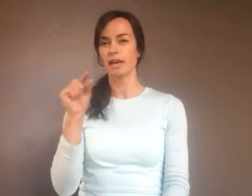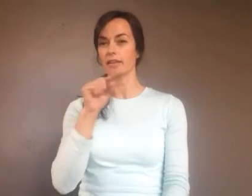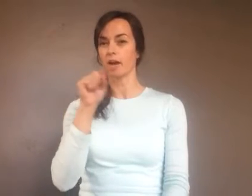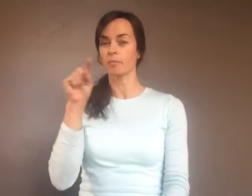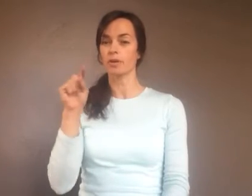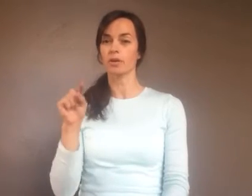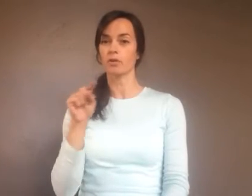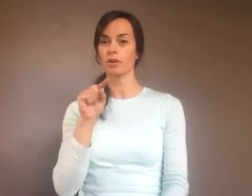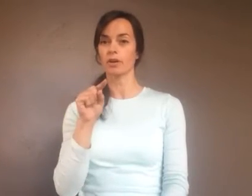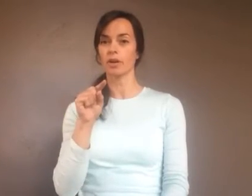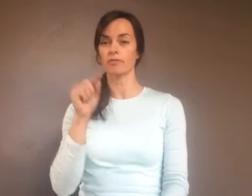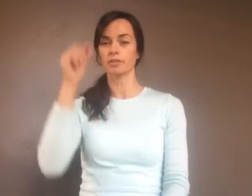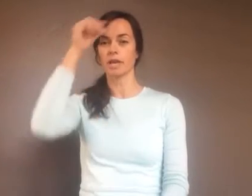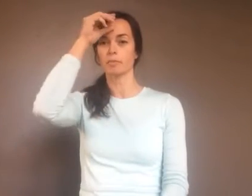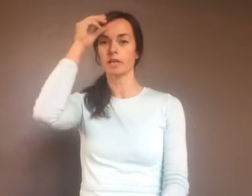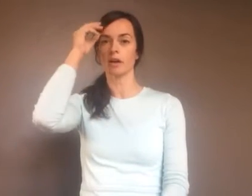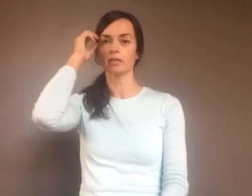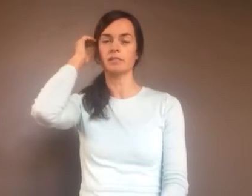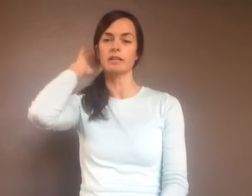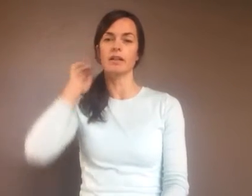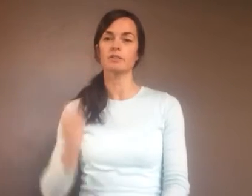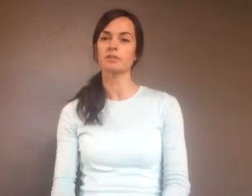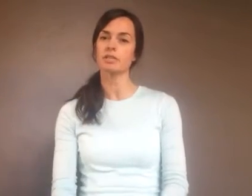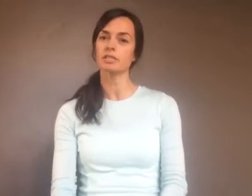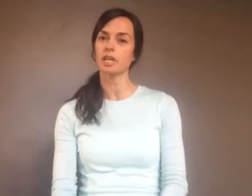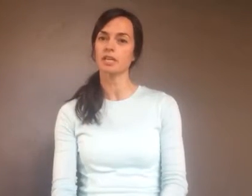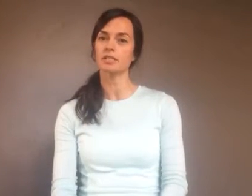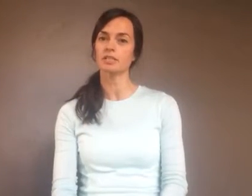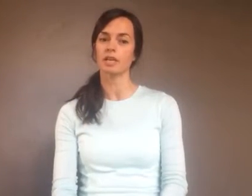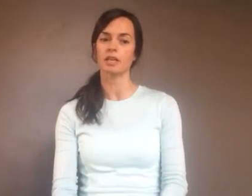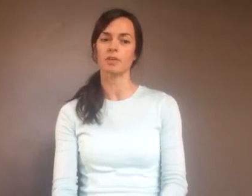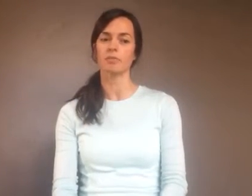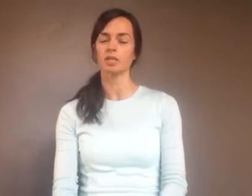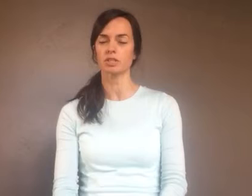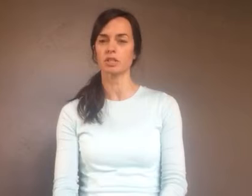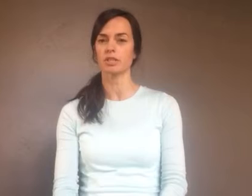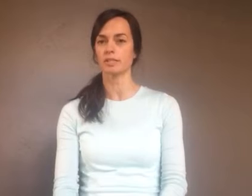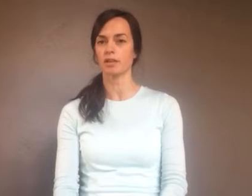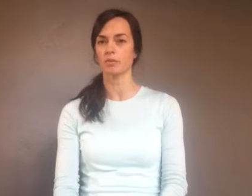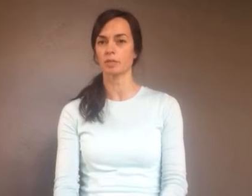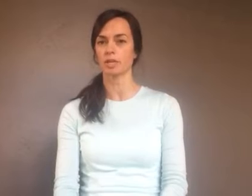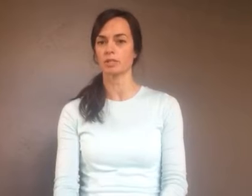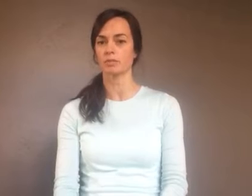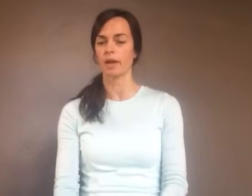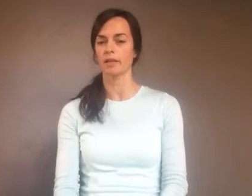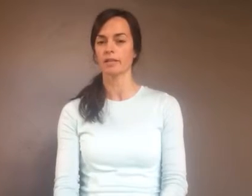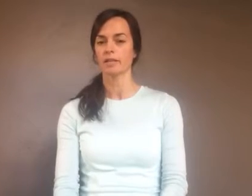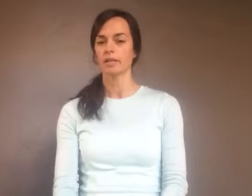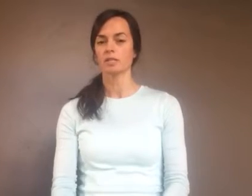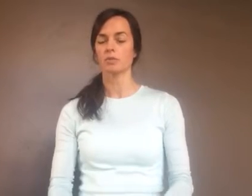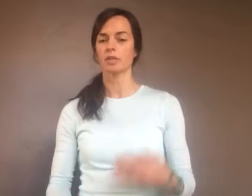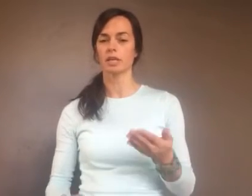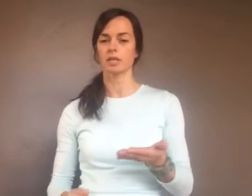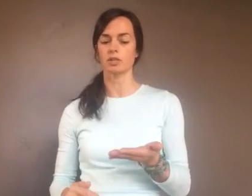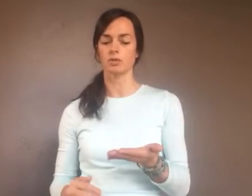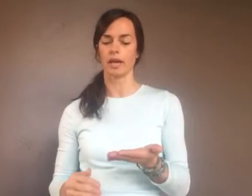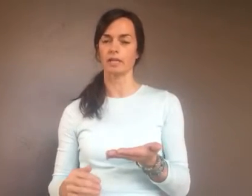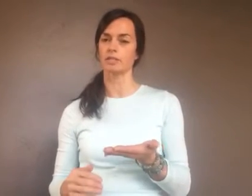that in the upper corner of your timeline cards. The color is going to change, and the picture that's on there will change as well. So we're looking at a new age.